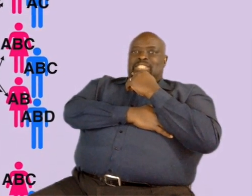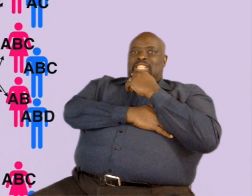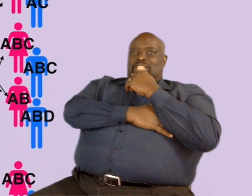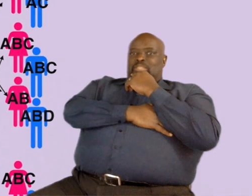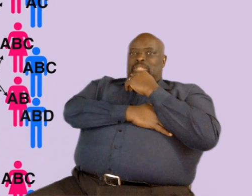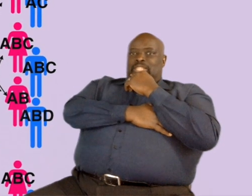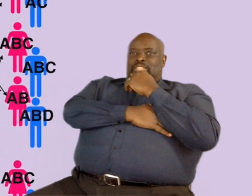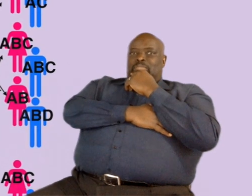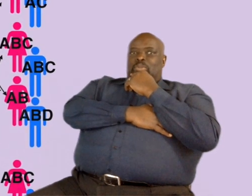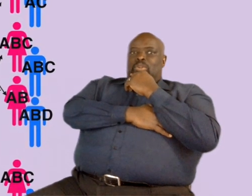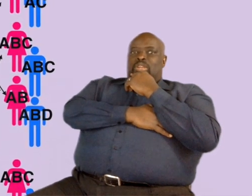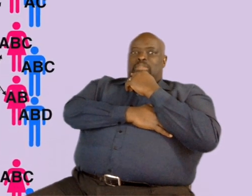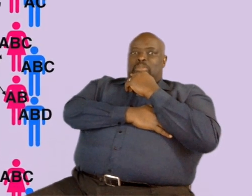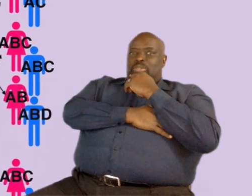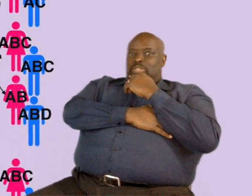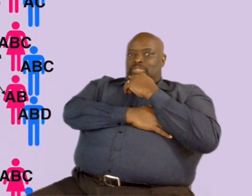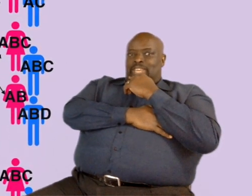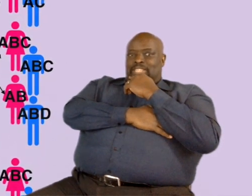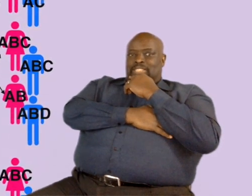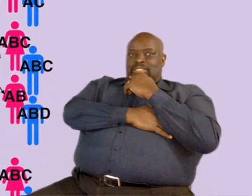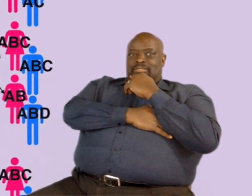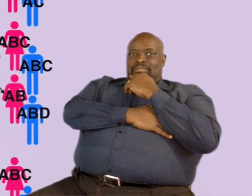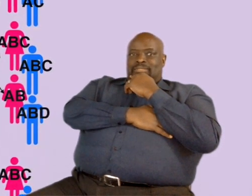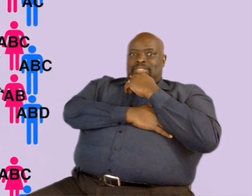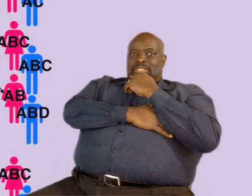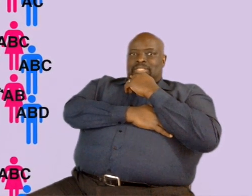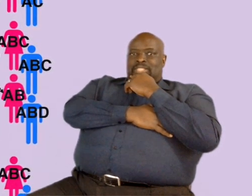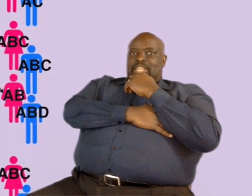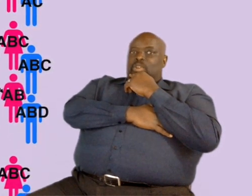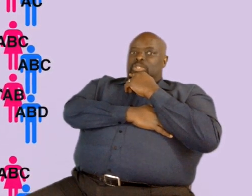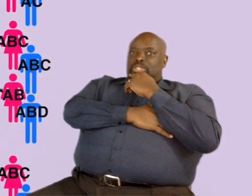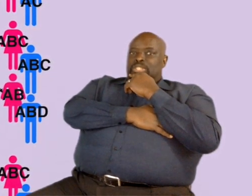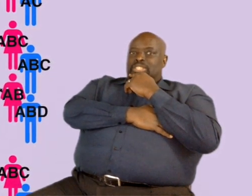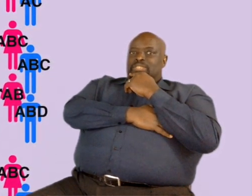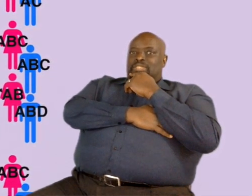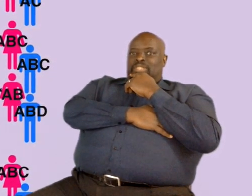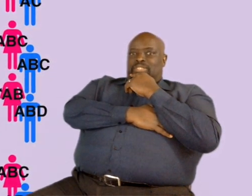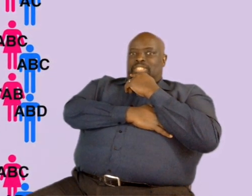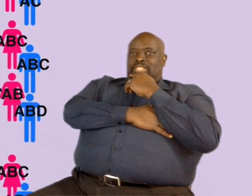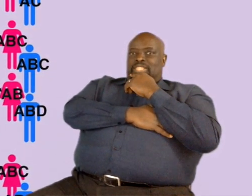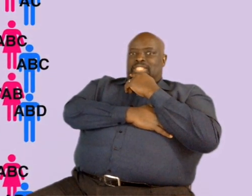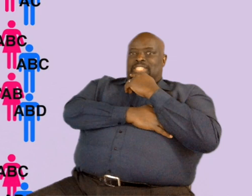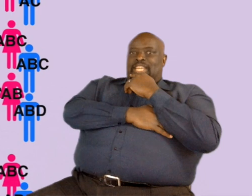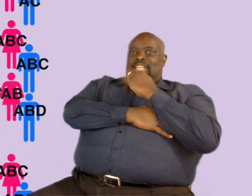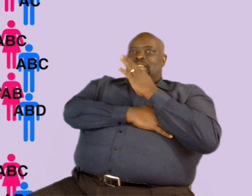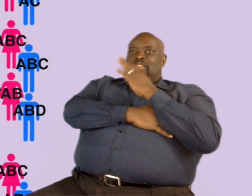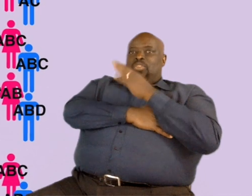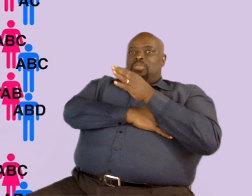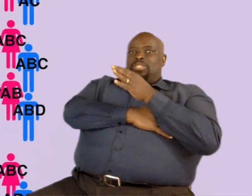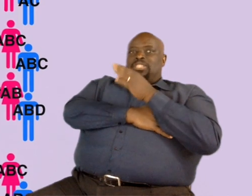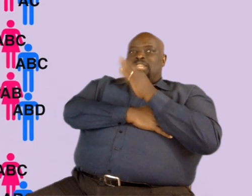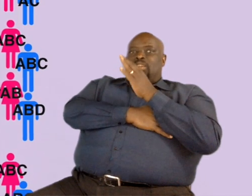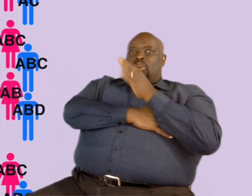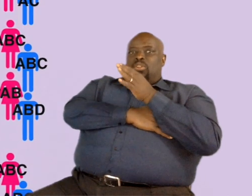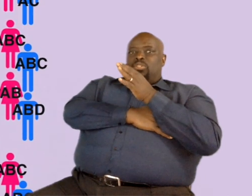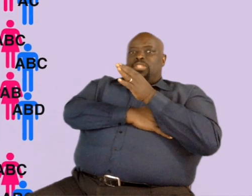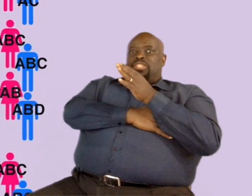accumulates more and more defects. An alternative theory is that humans and all creatures